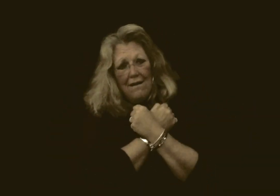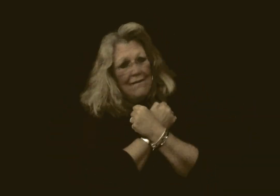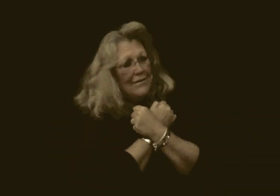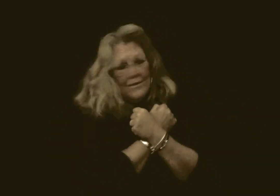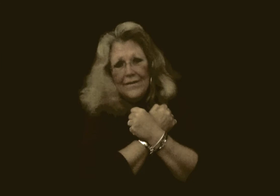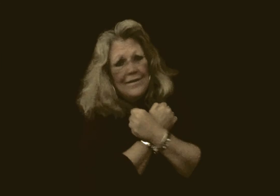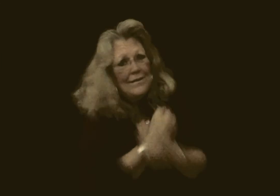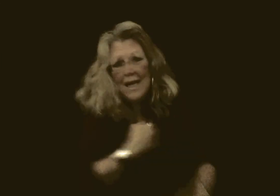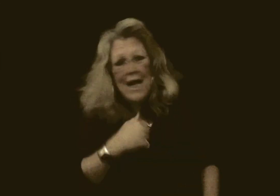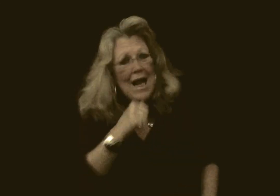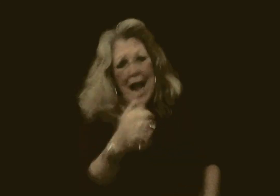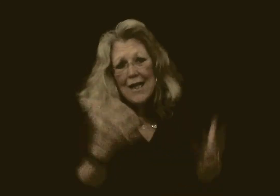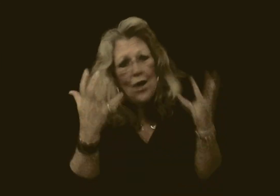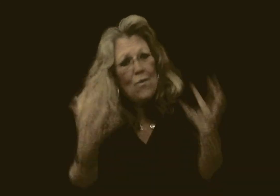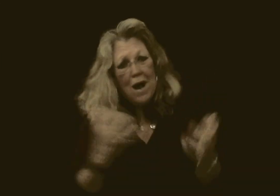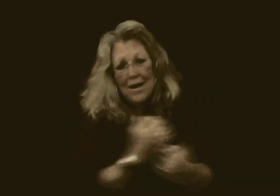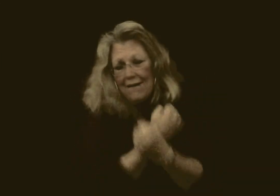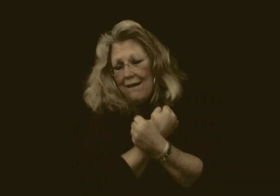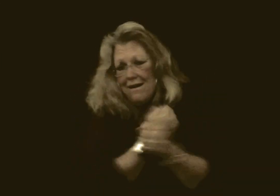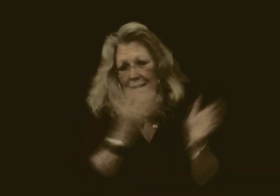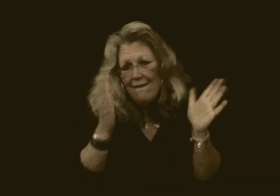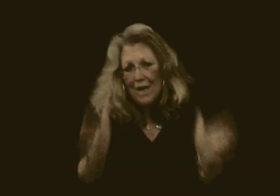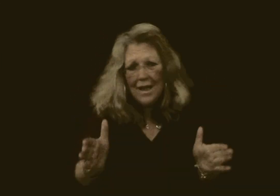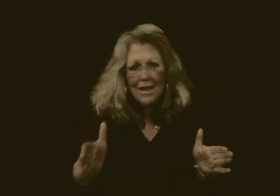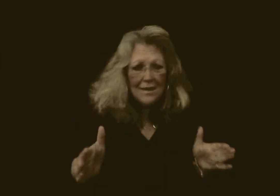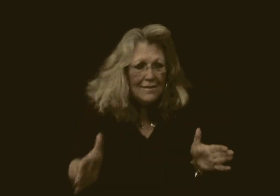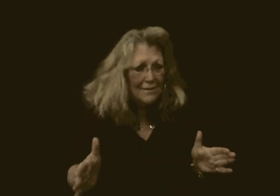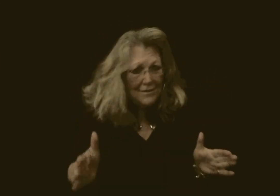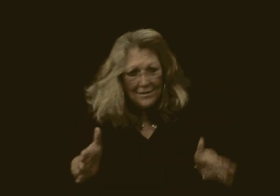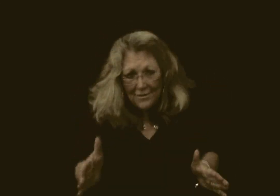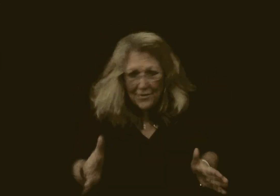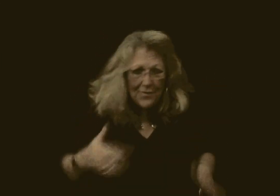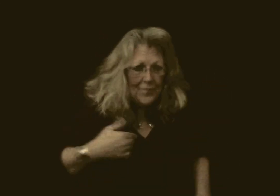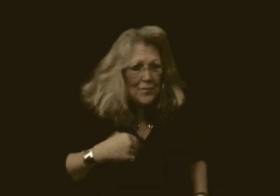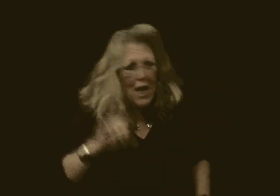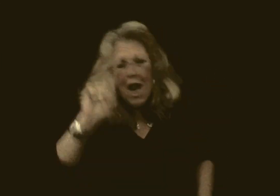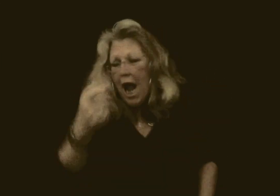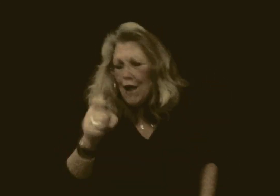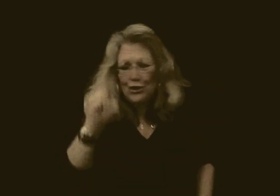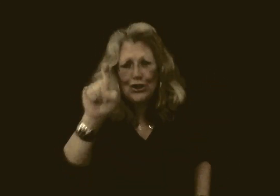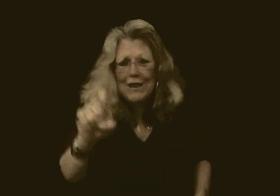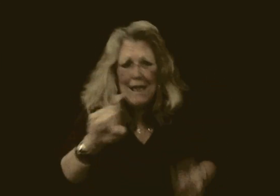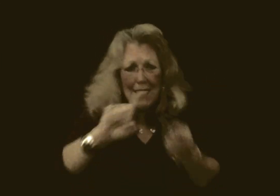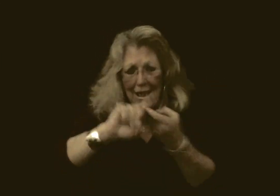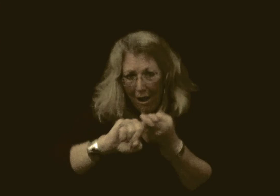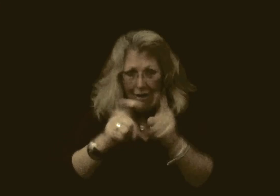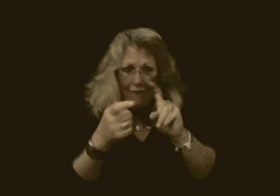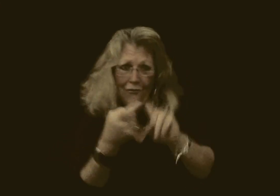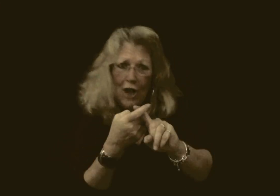I don't want a lover I I just need a friend